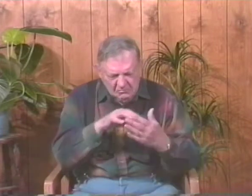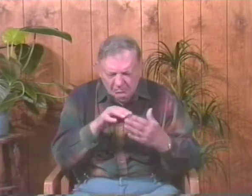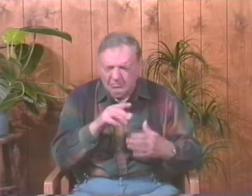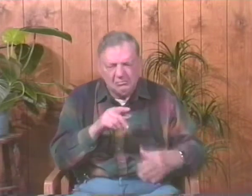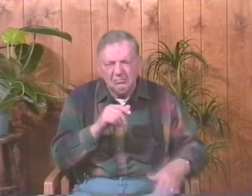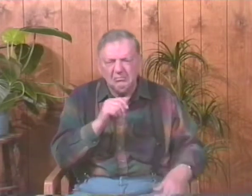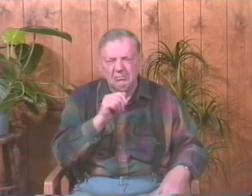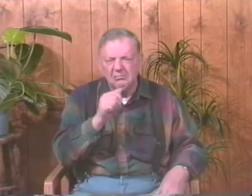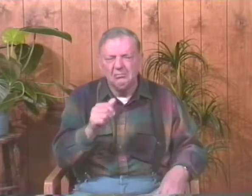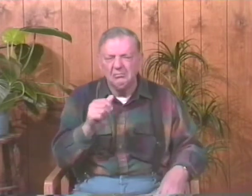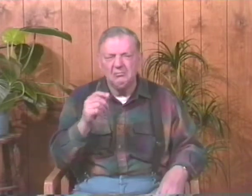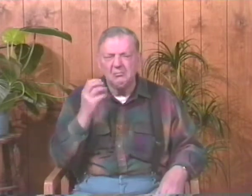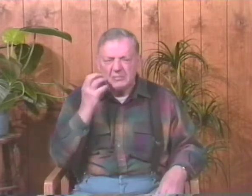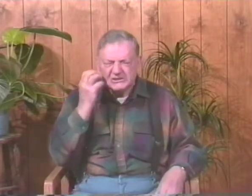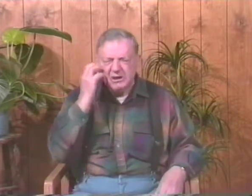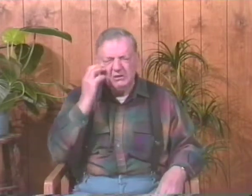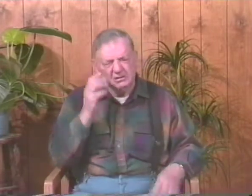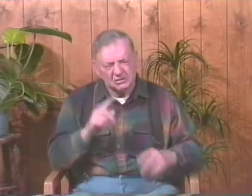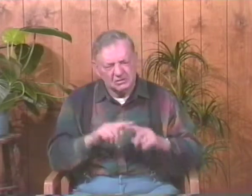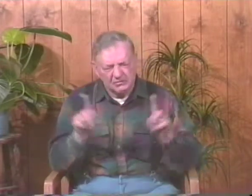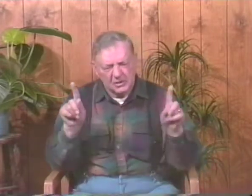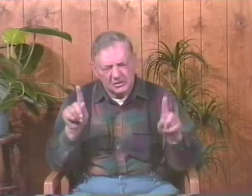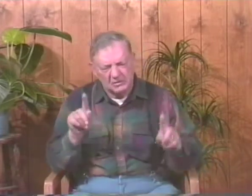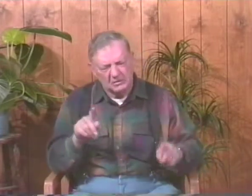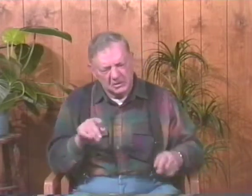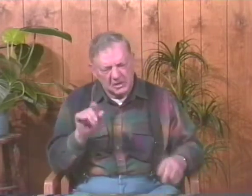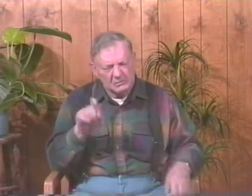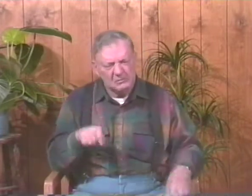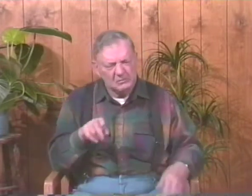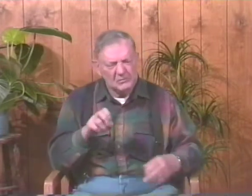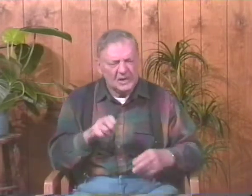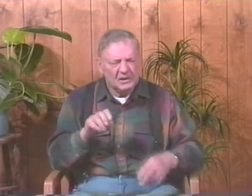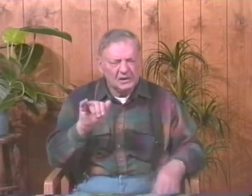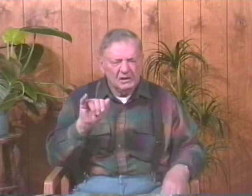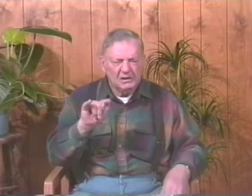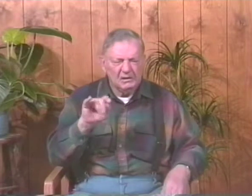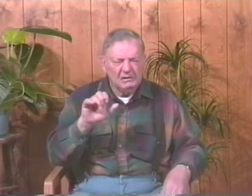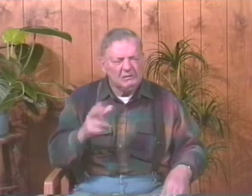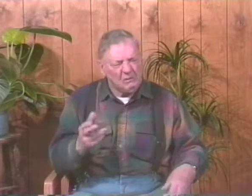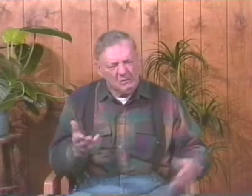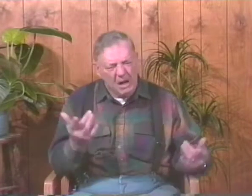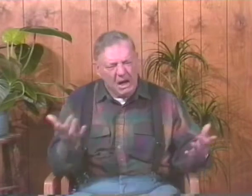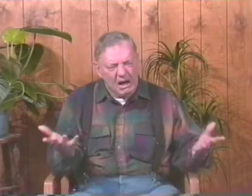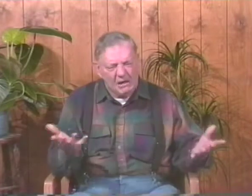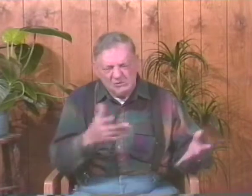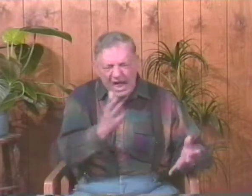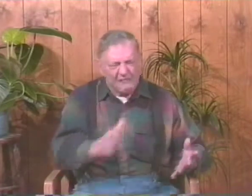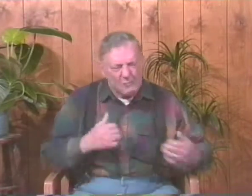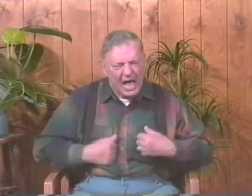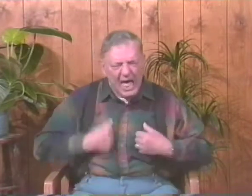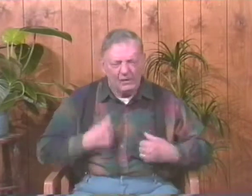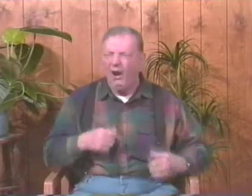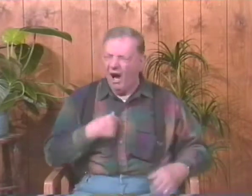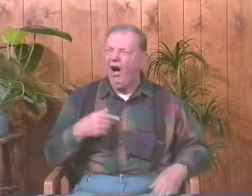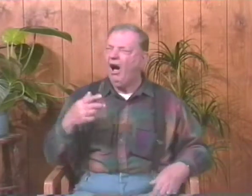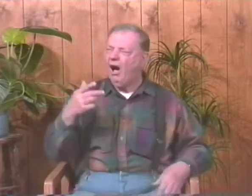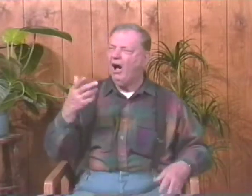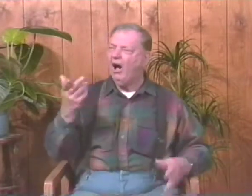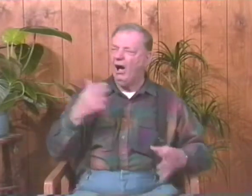and studied us over. And he said, well, maybe you've got measles. No, this can't be measles. Maybe it's some kind of an itch. He when's the last time